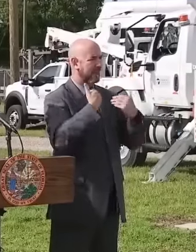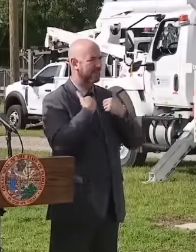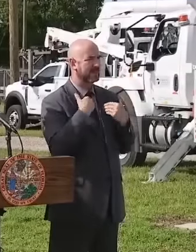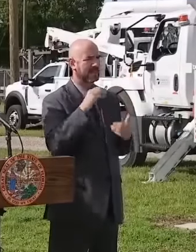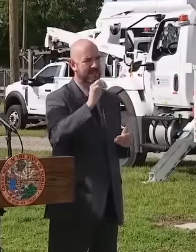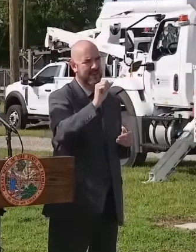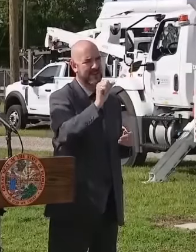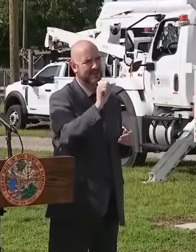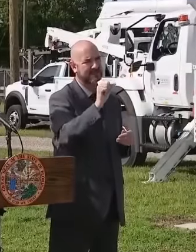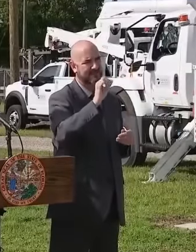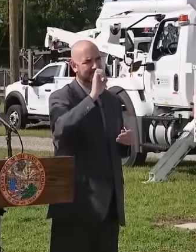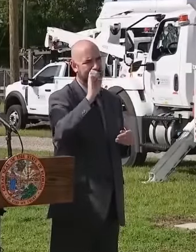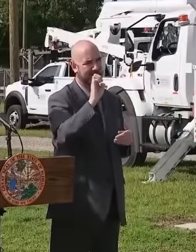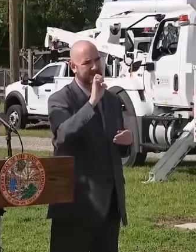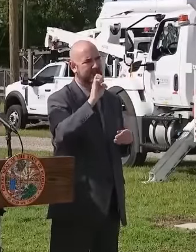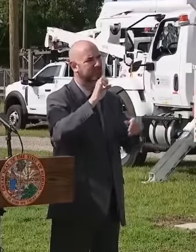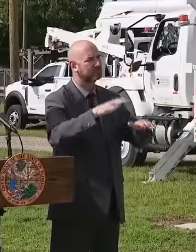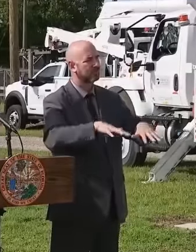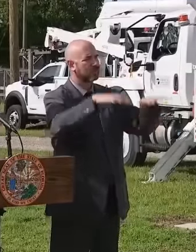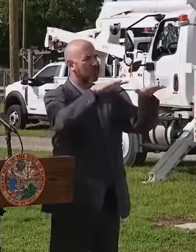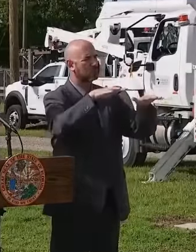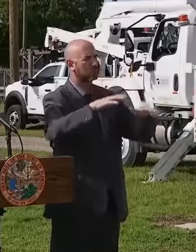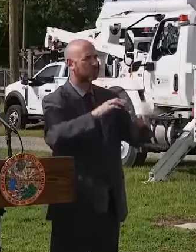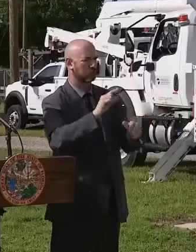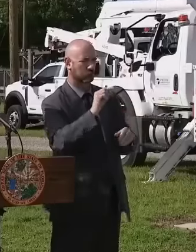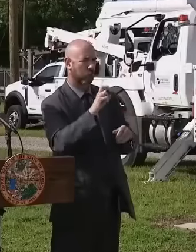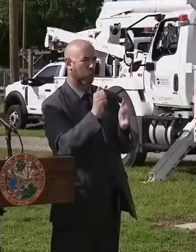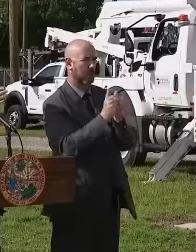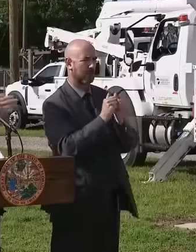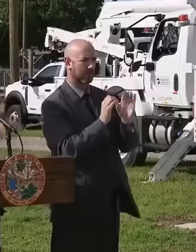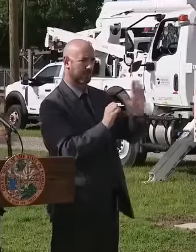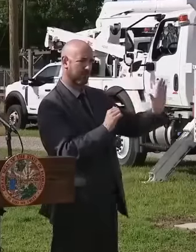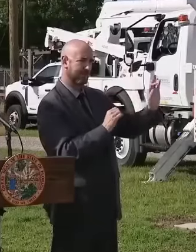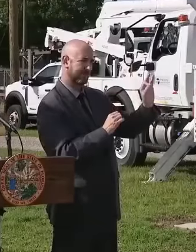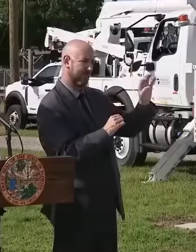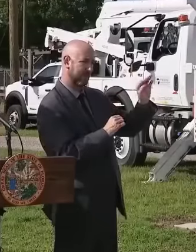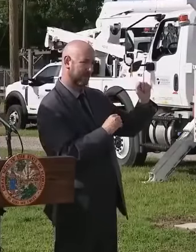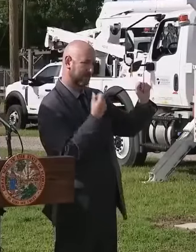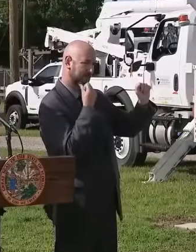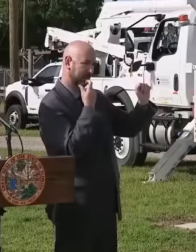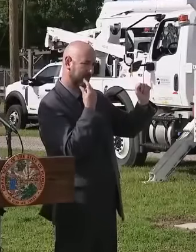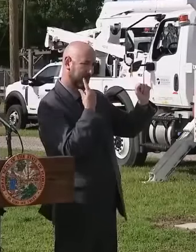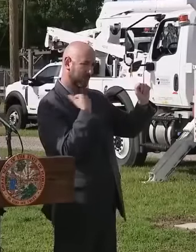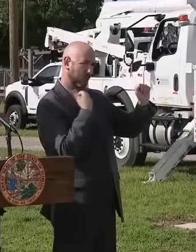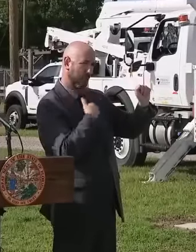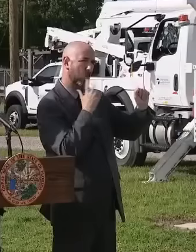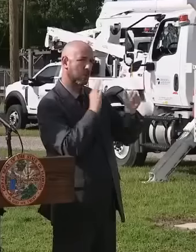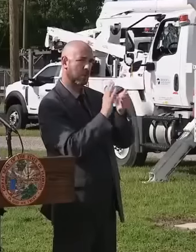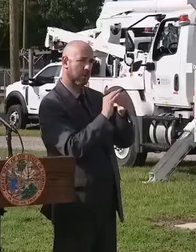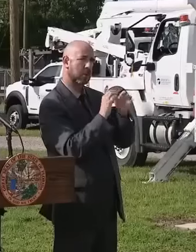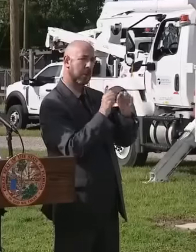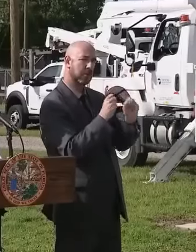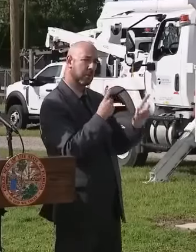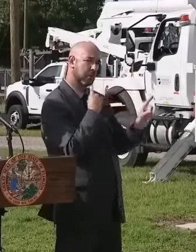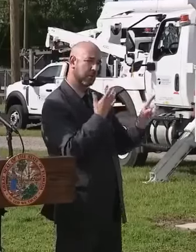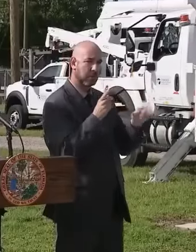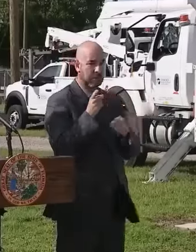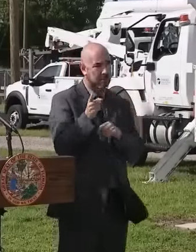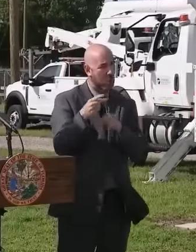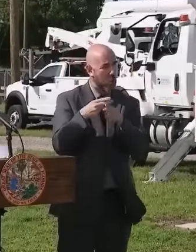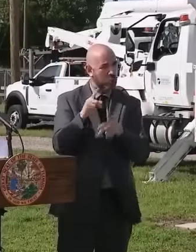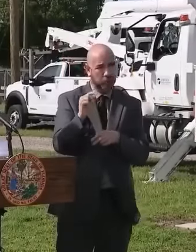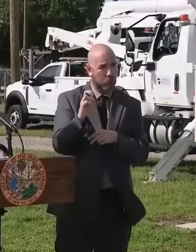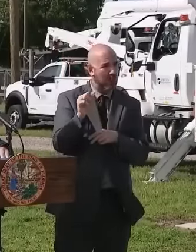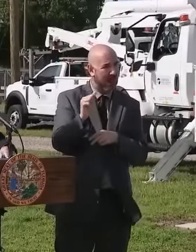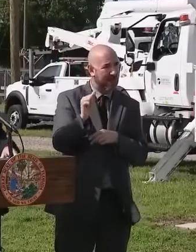with FEMA. We may call for evacuations between A and E in this disaster. Make sure you focus